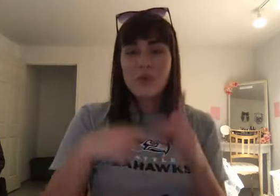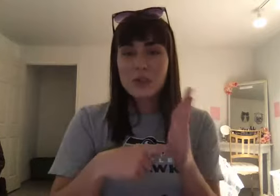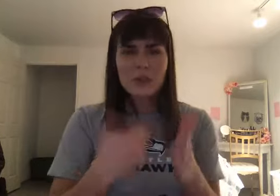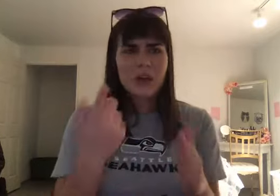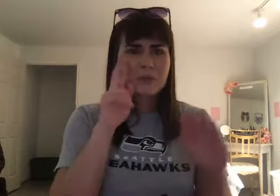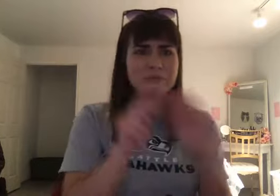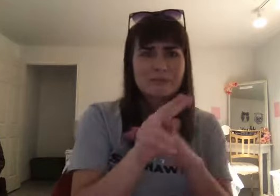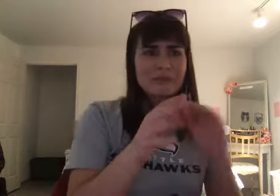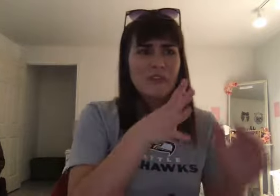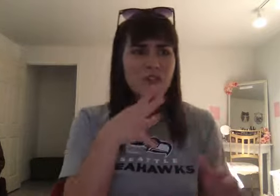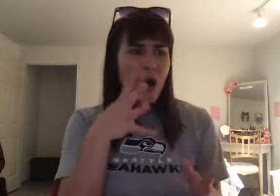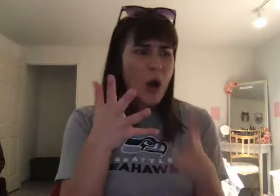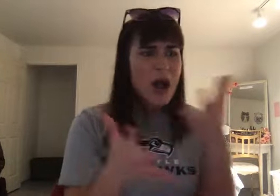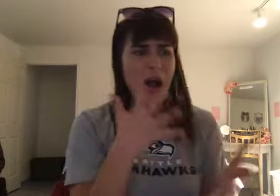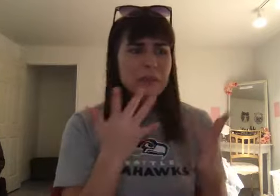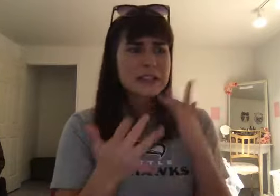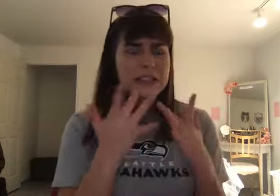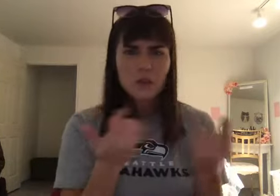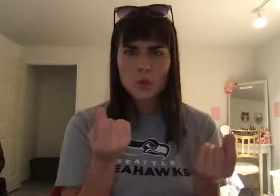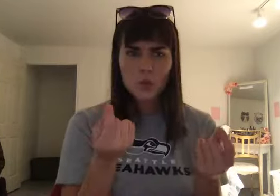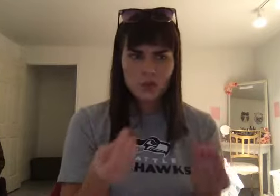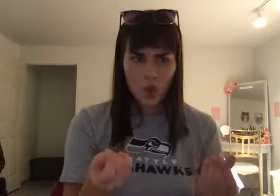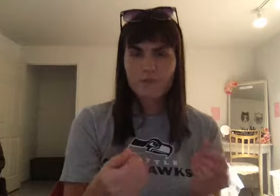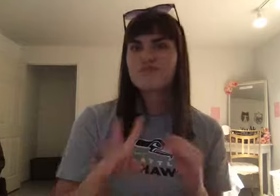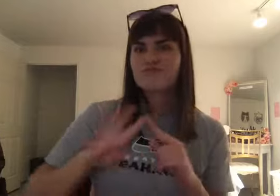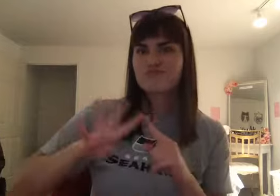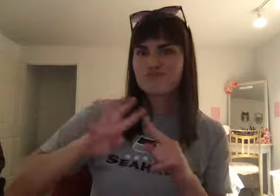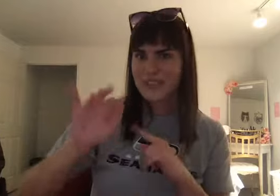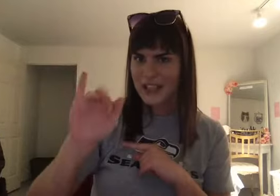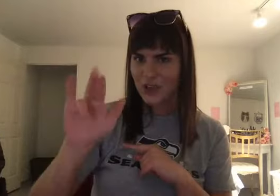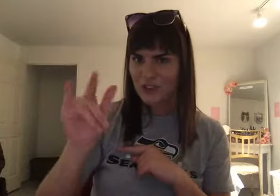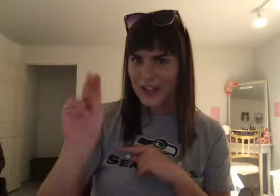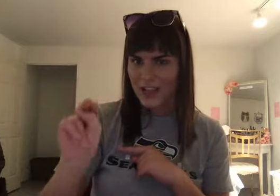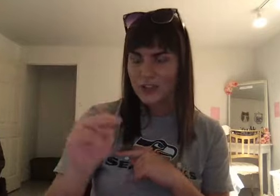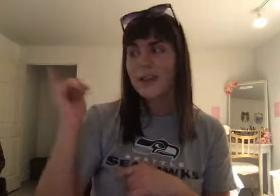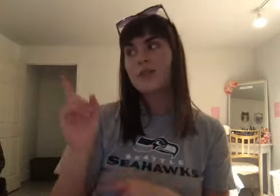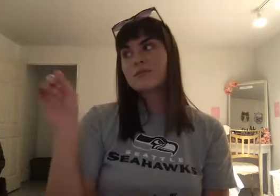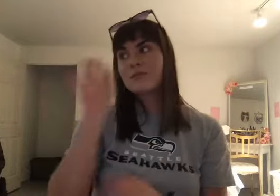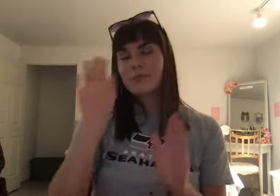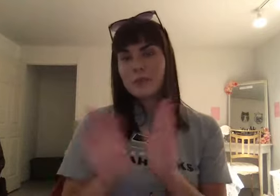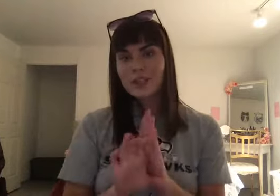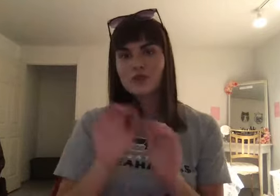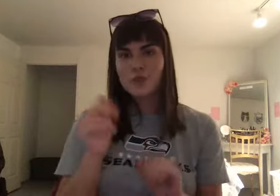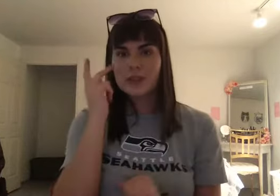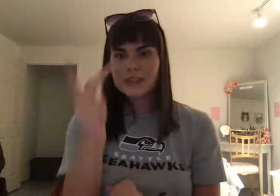And you can see in the bottom right hand picture, irrigation that the Mesopotamians had used. You can see the